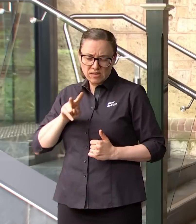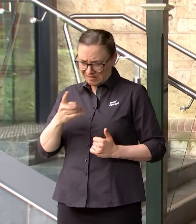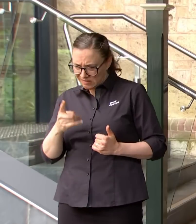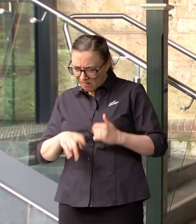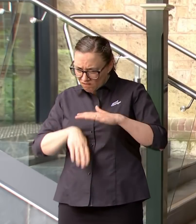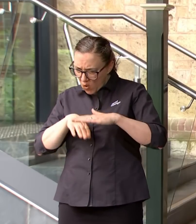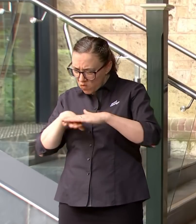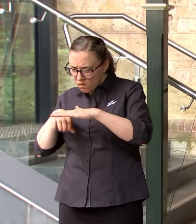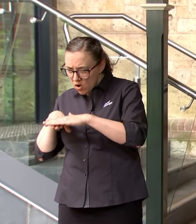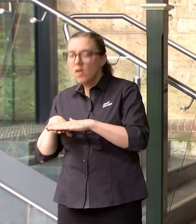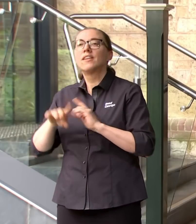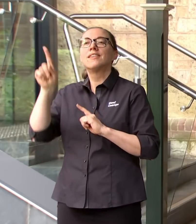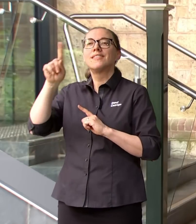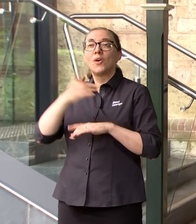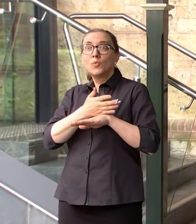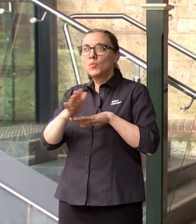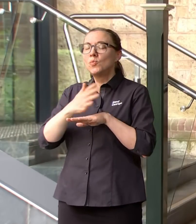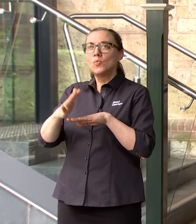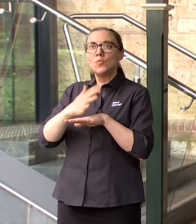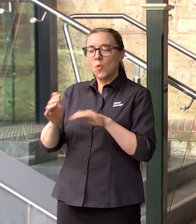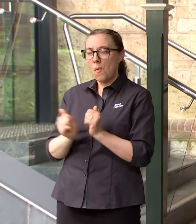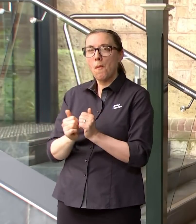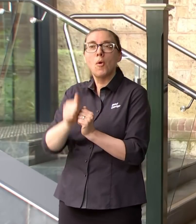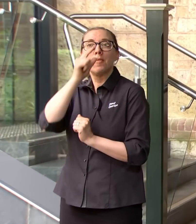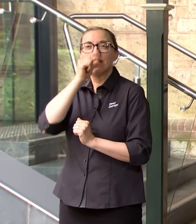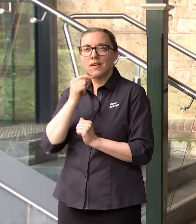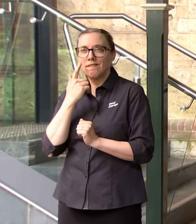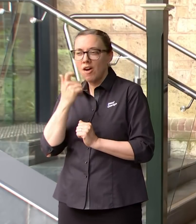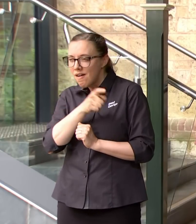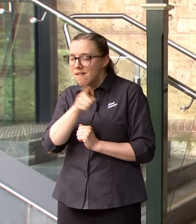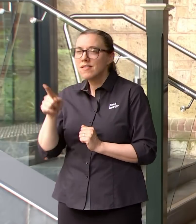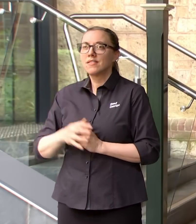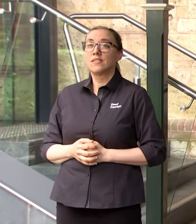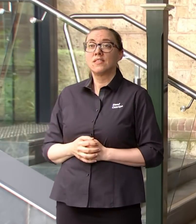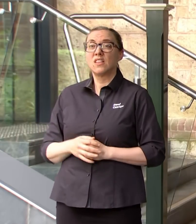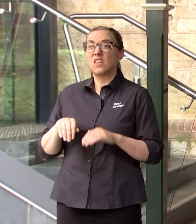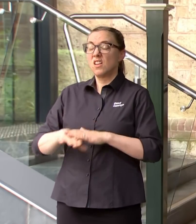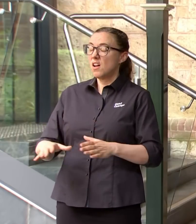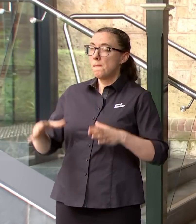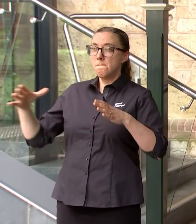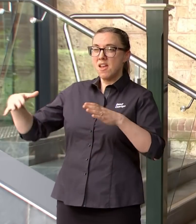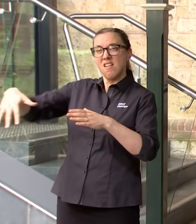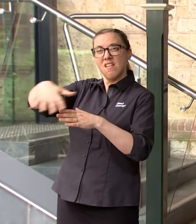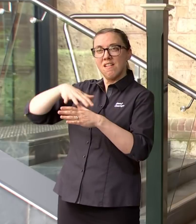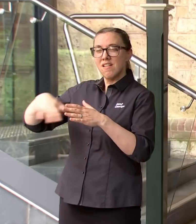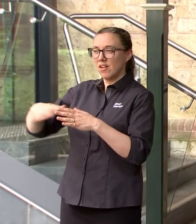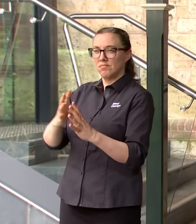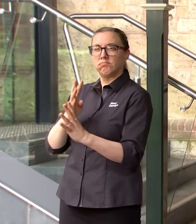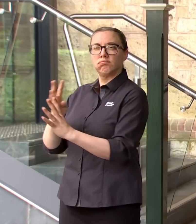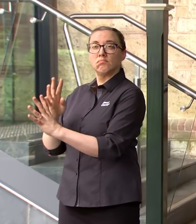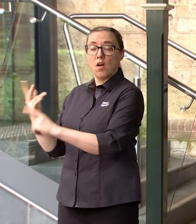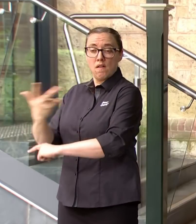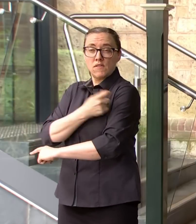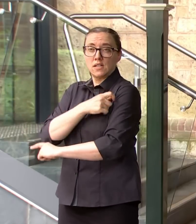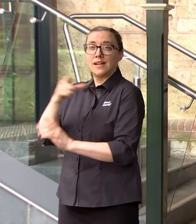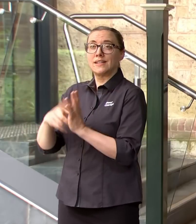for them. There's certainly more and more appointments opening up both within our mass vaccination clinics in South Australia but also very